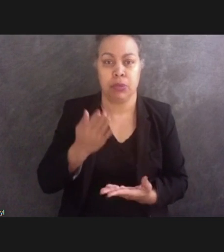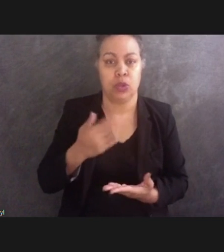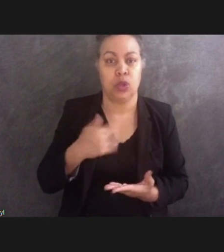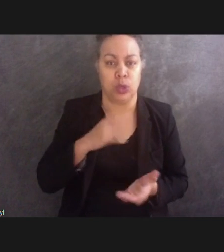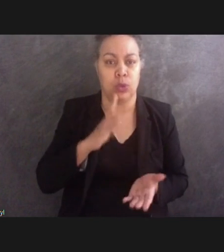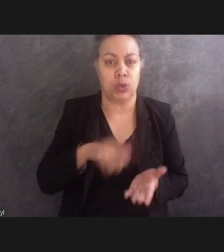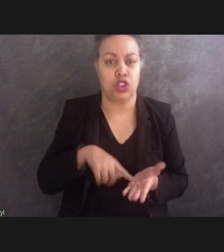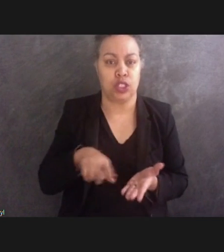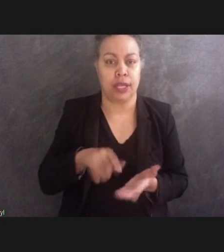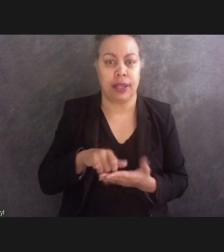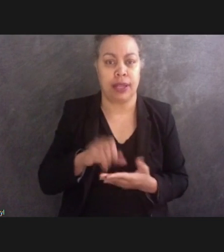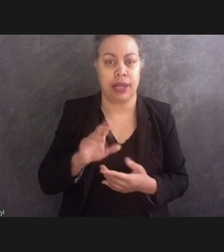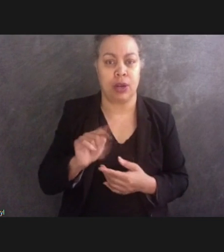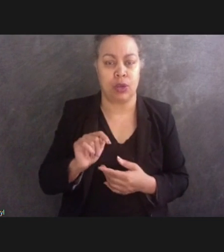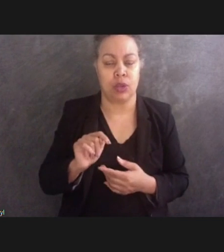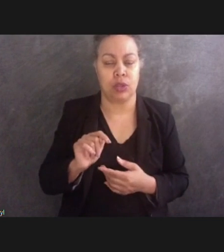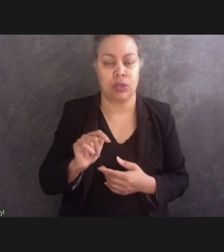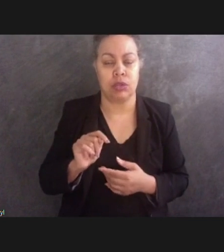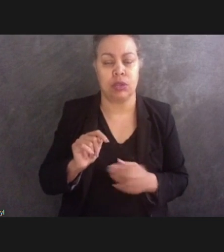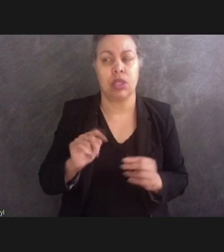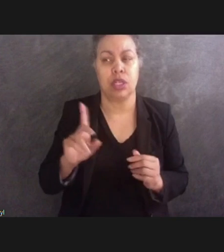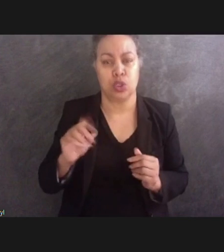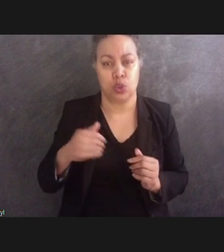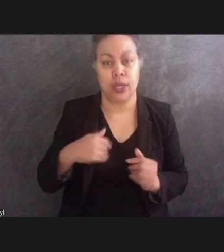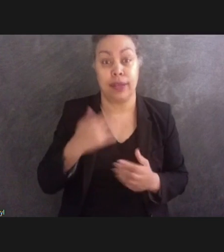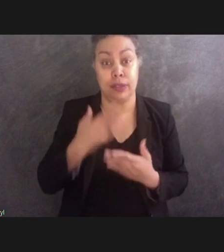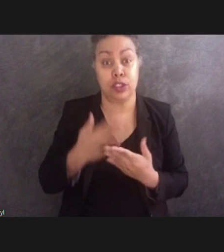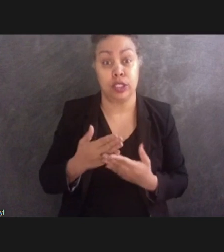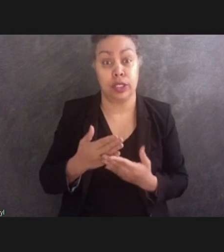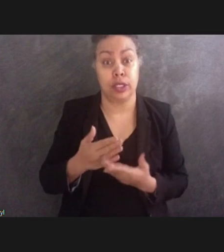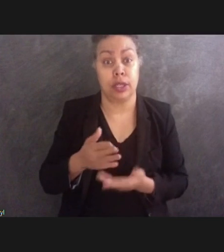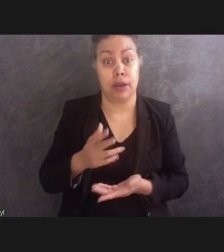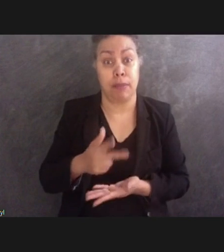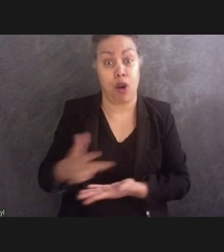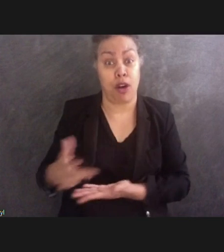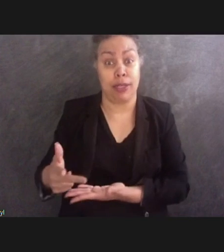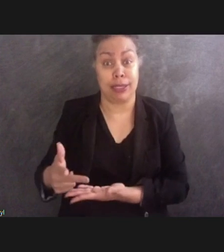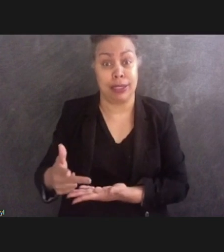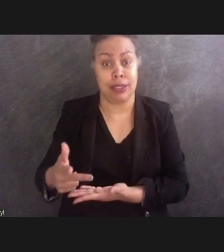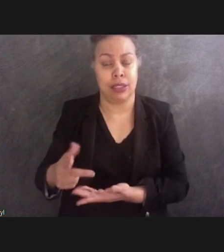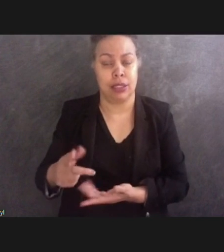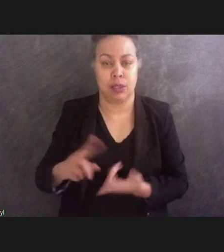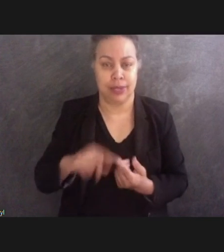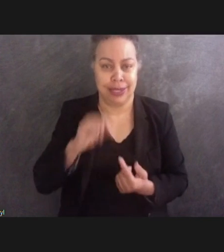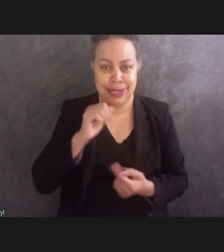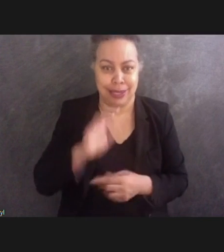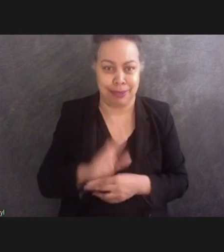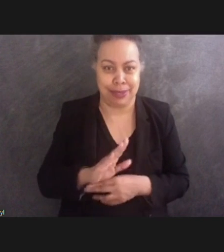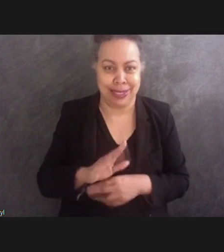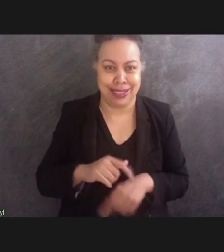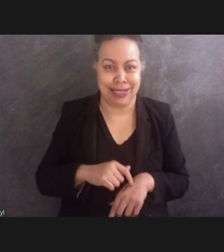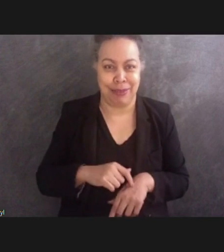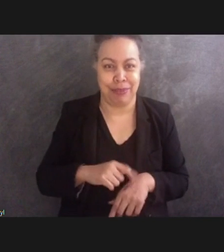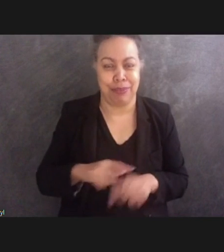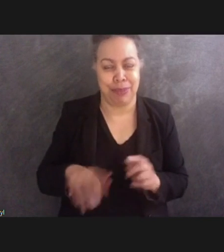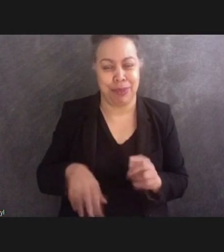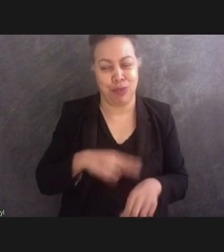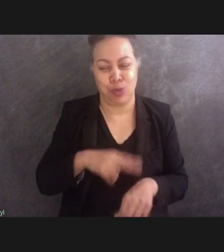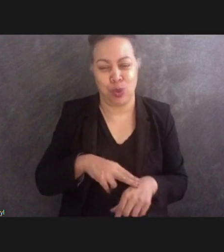There is good parking when it's not a busy time. But of course that's not, that doesn't help everyone.